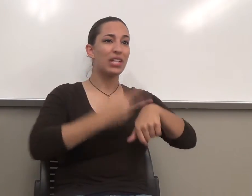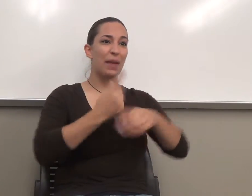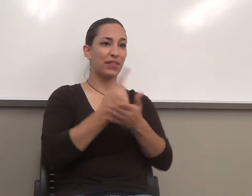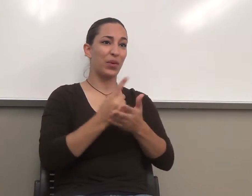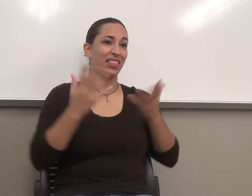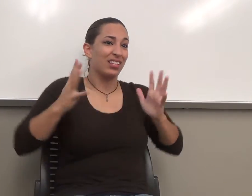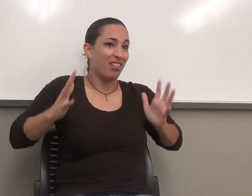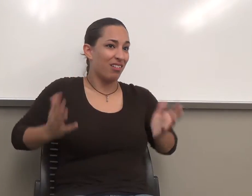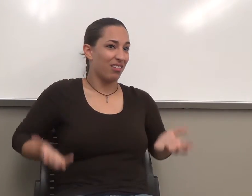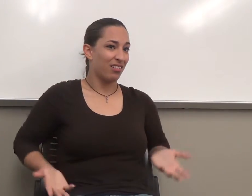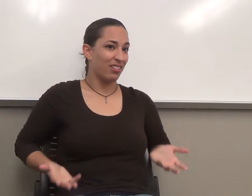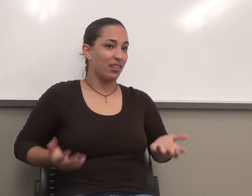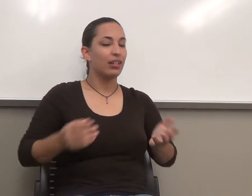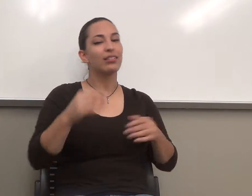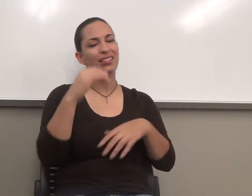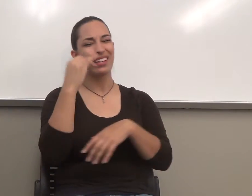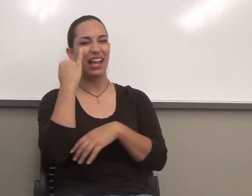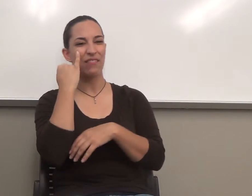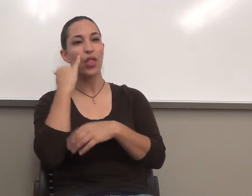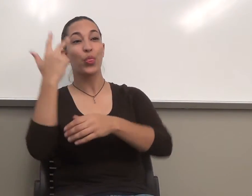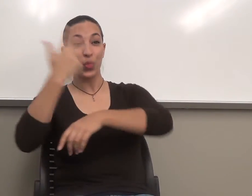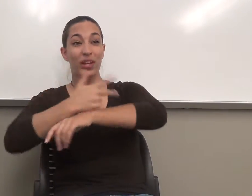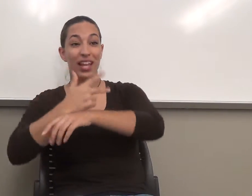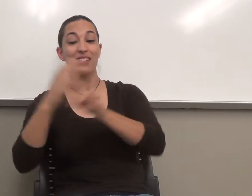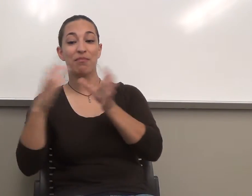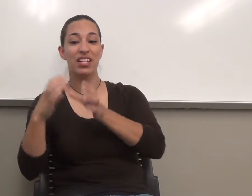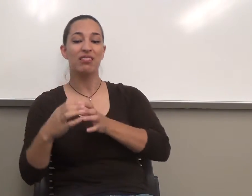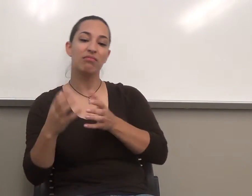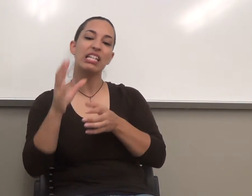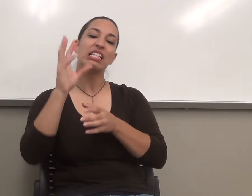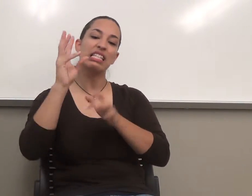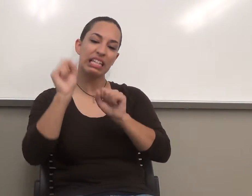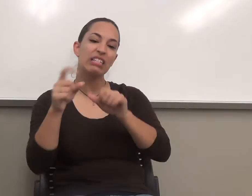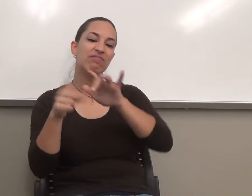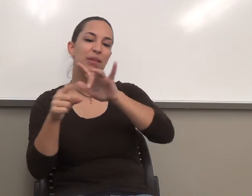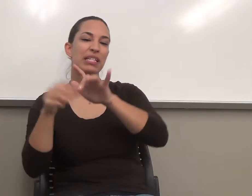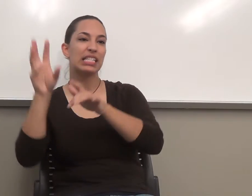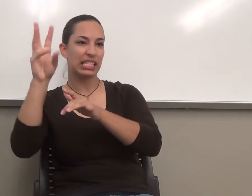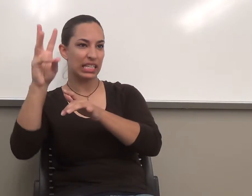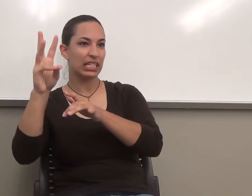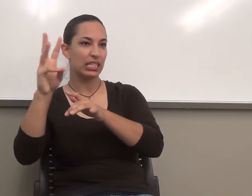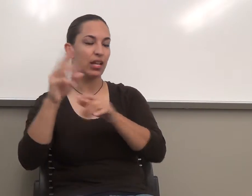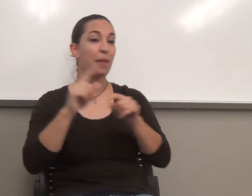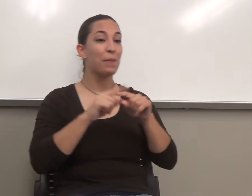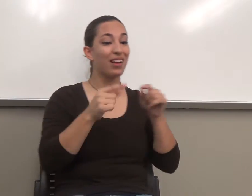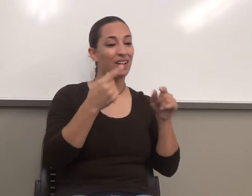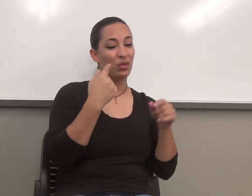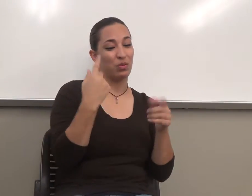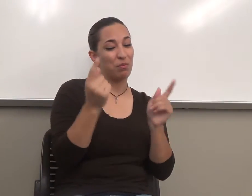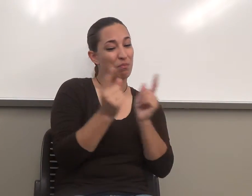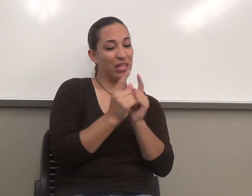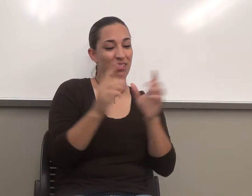-day-a-week, three-day-a-week class, but two class meetings in a two-day-a-week class. Okay? So it's pretty standard.